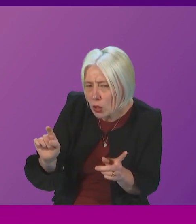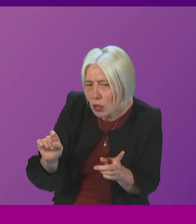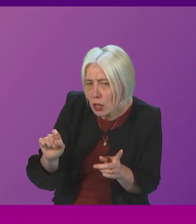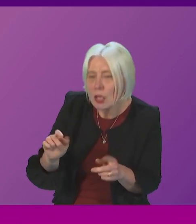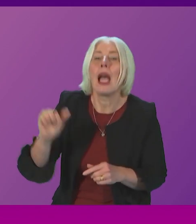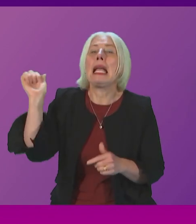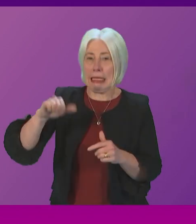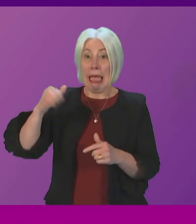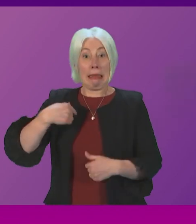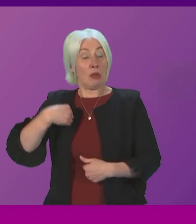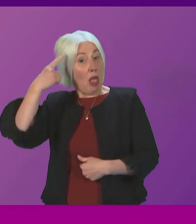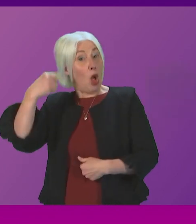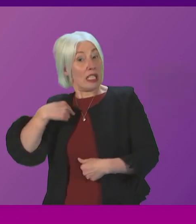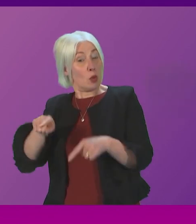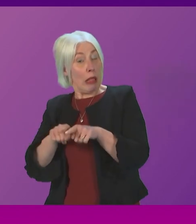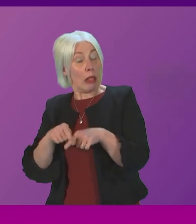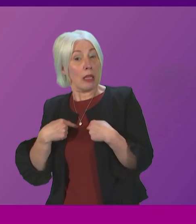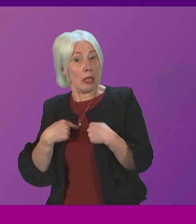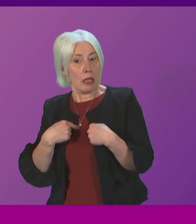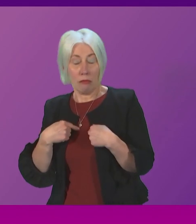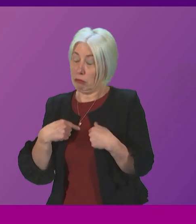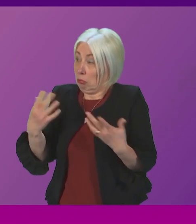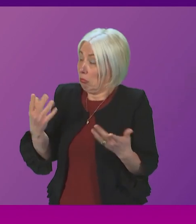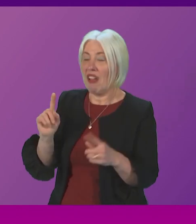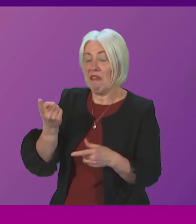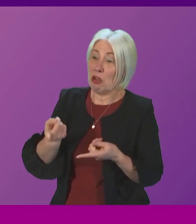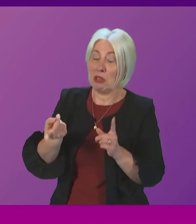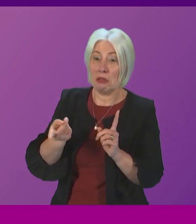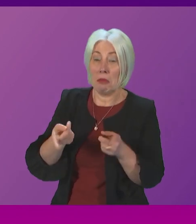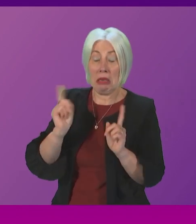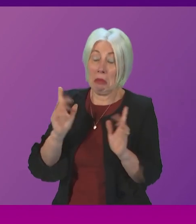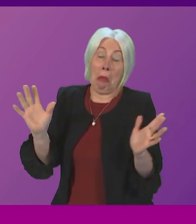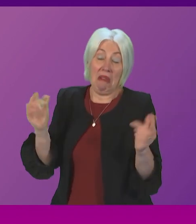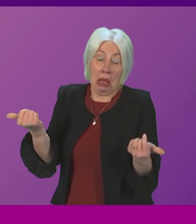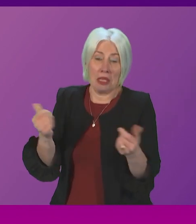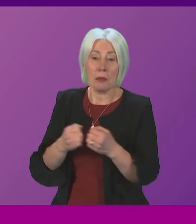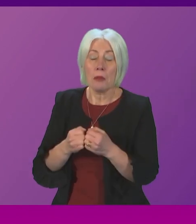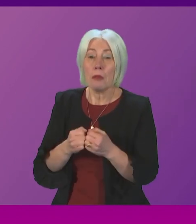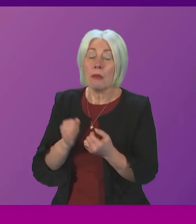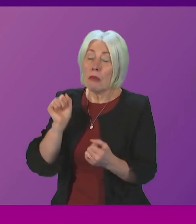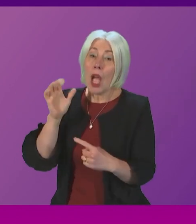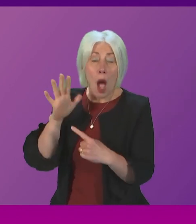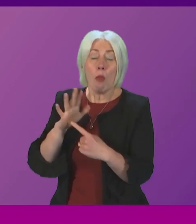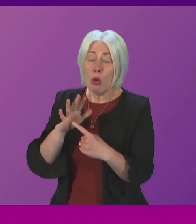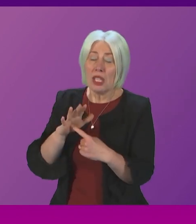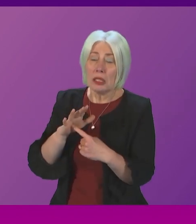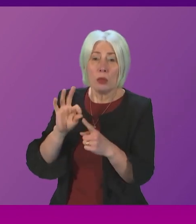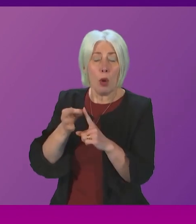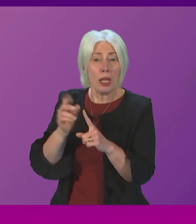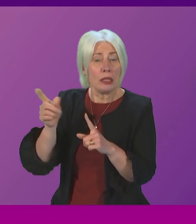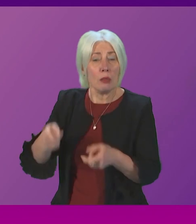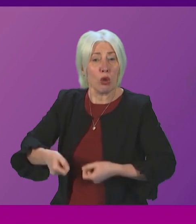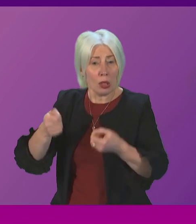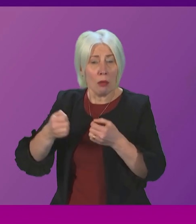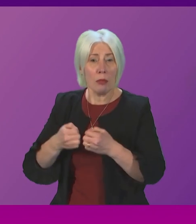yes that was my understanding first minister I am happy to answer the question because there is a really important point that Katie Clark raises